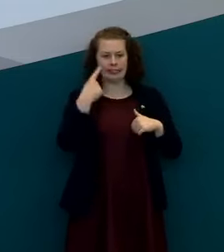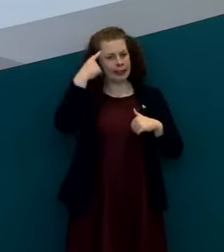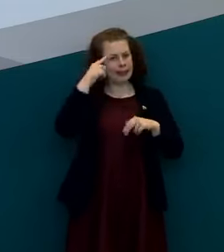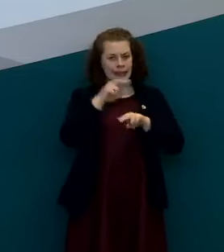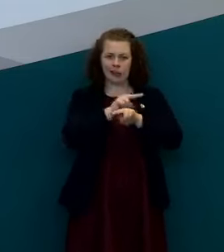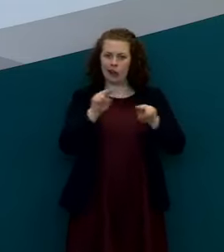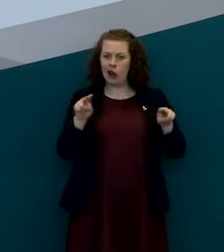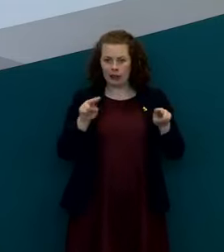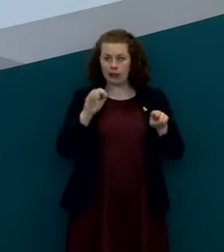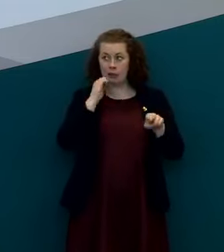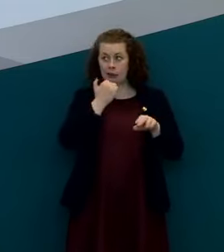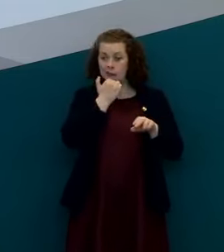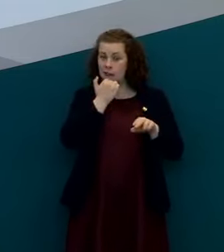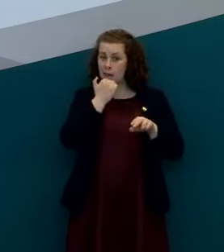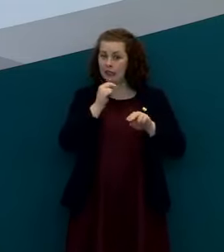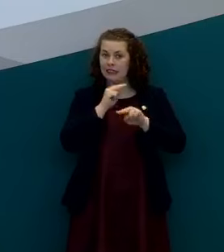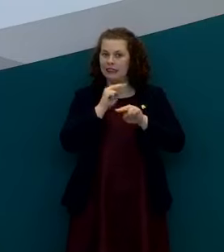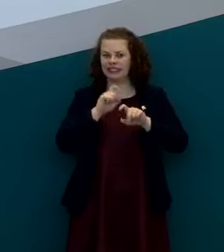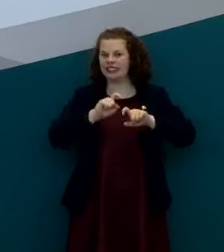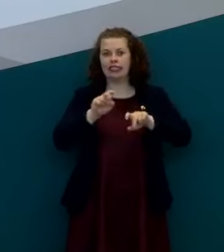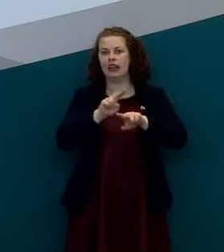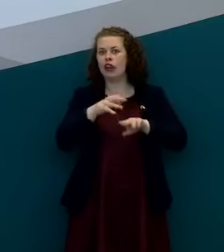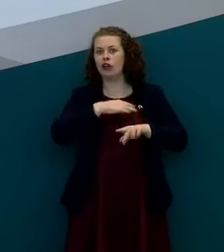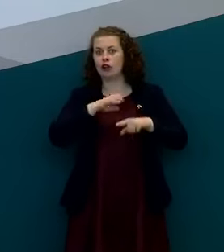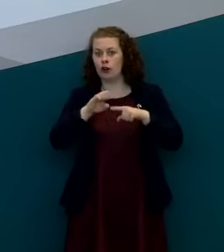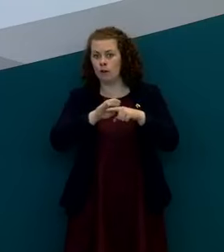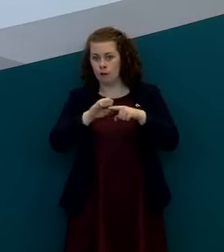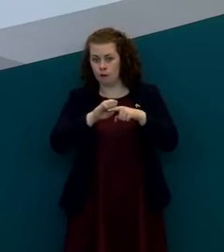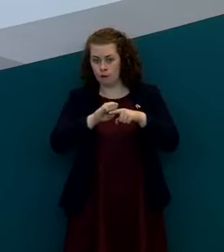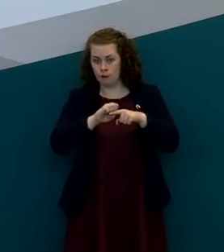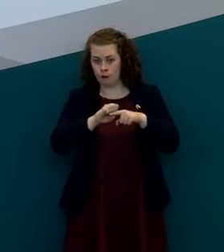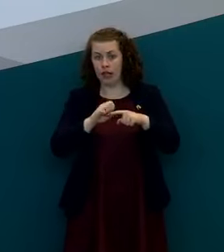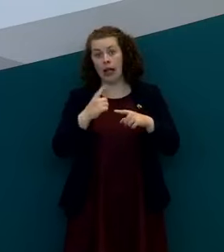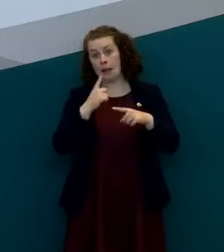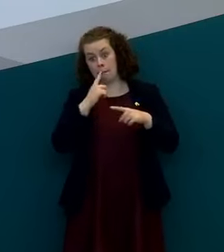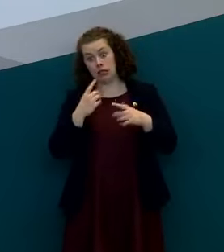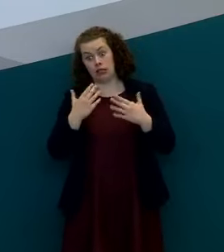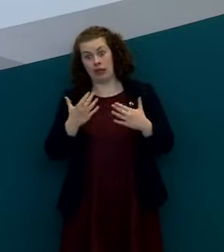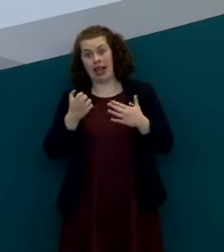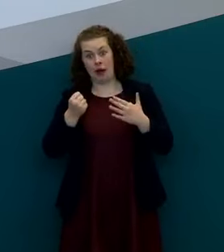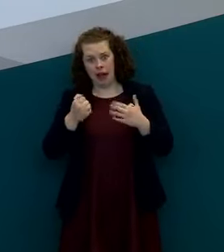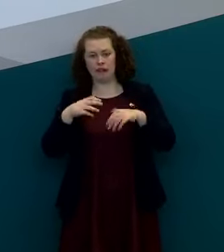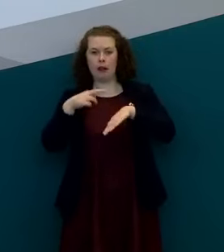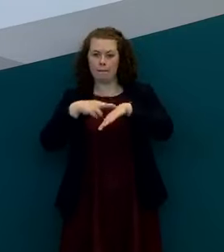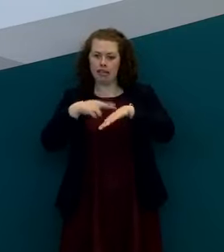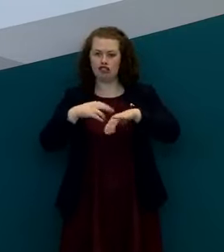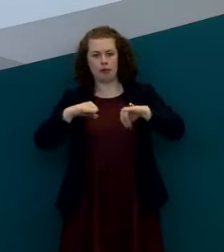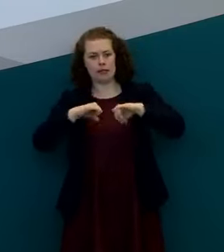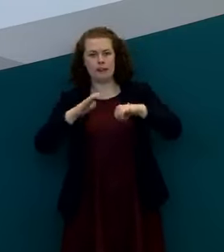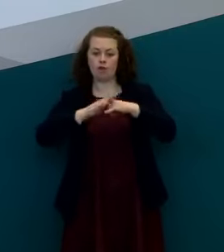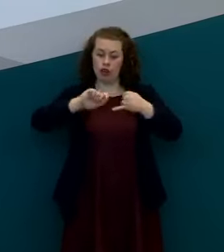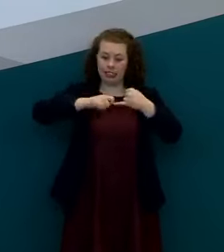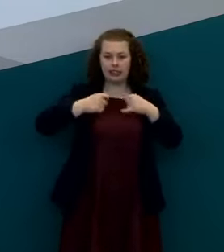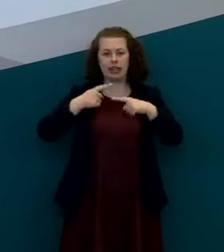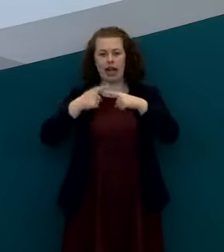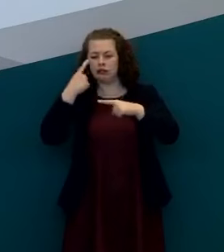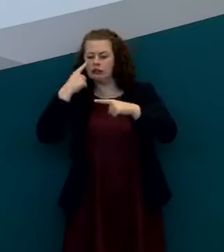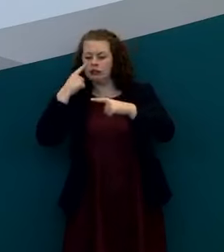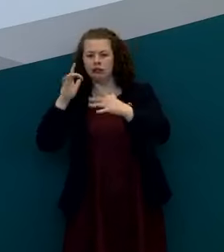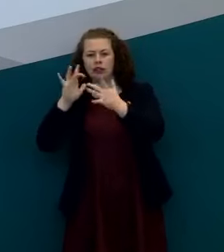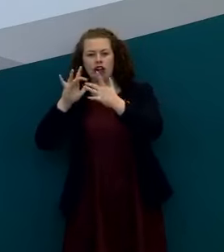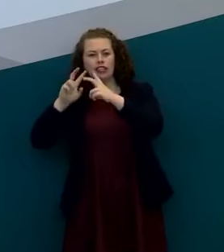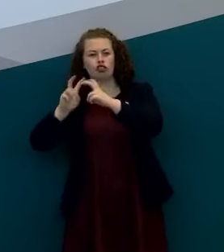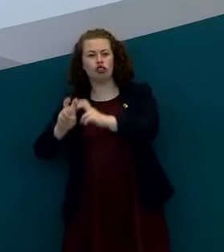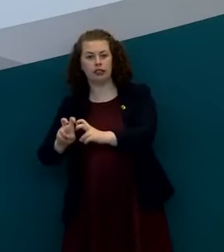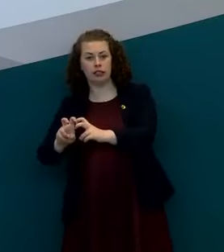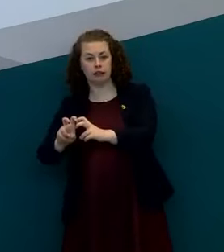new cases and b uh we had greater capacity for testing and contact tracing if the new case